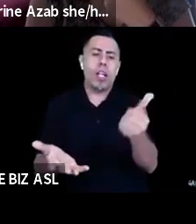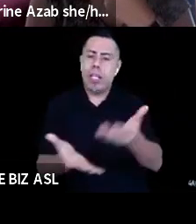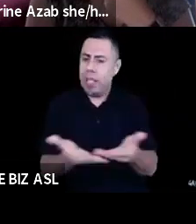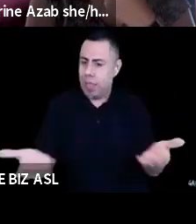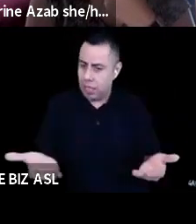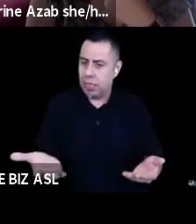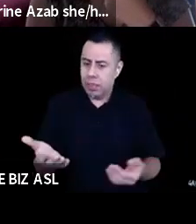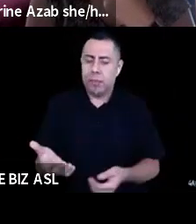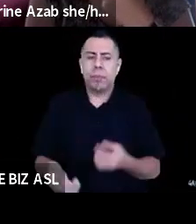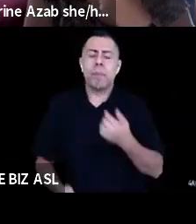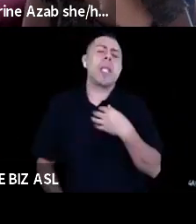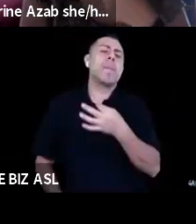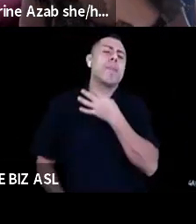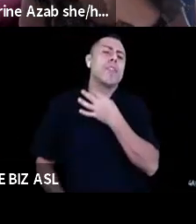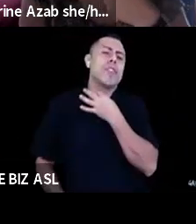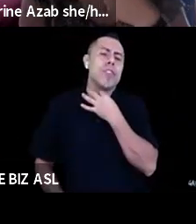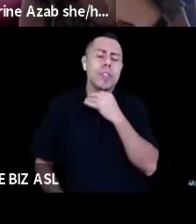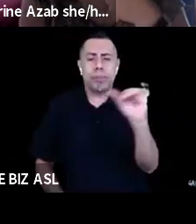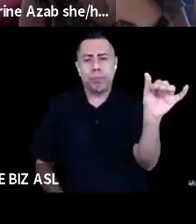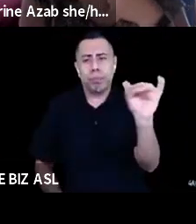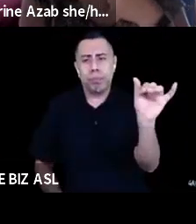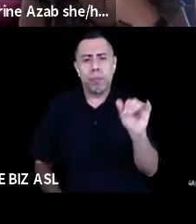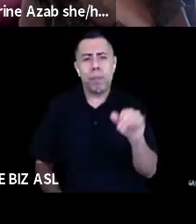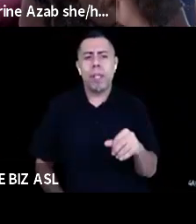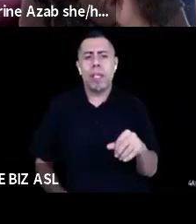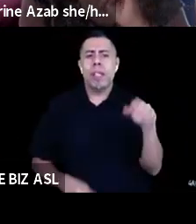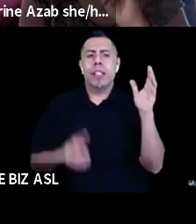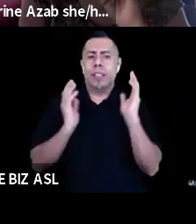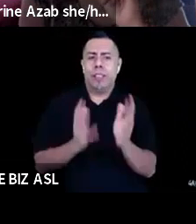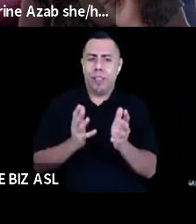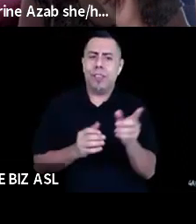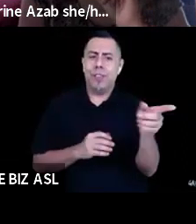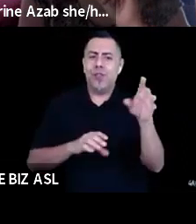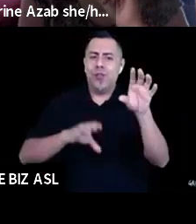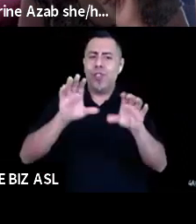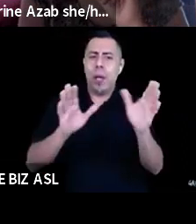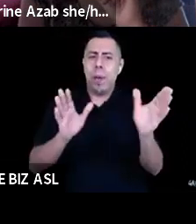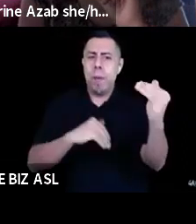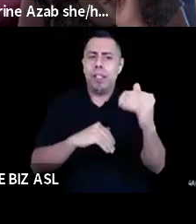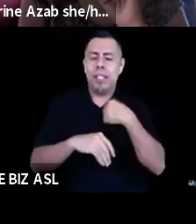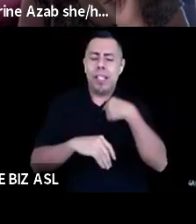turn to this conversation in the chat. I think that there's something really inherent